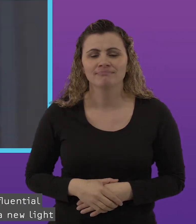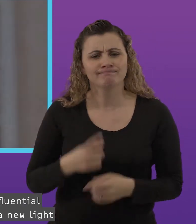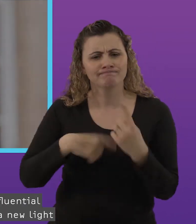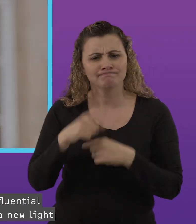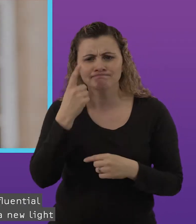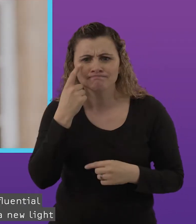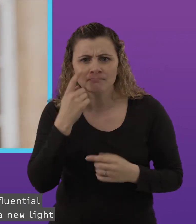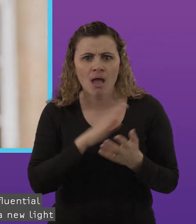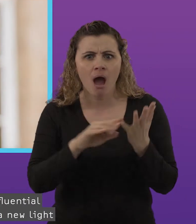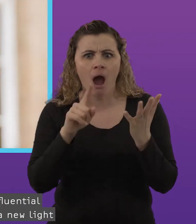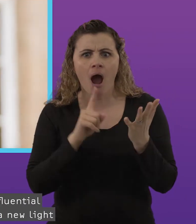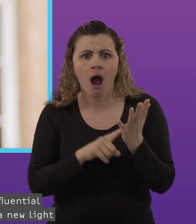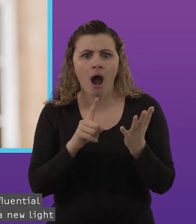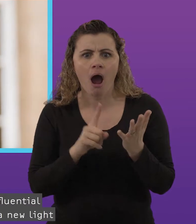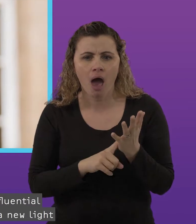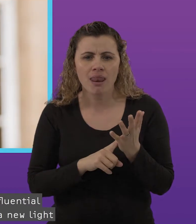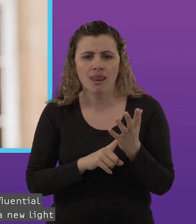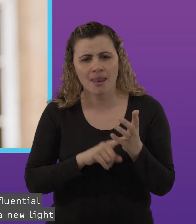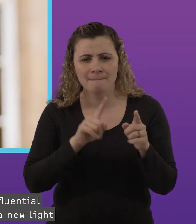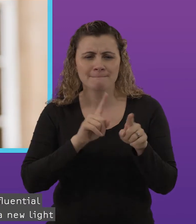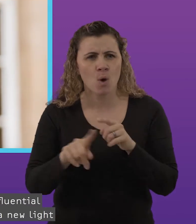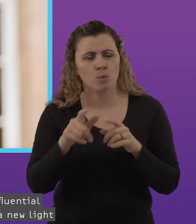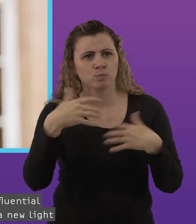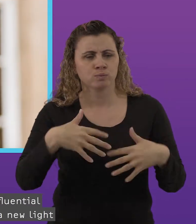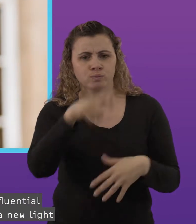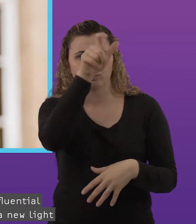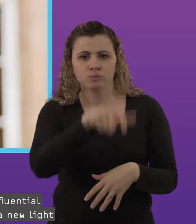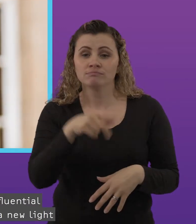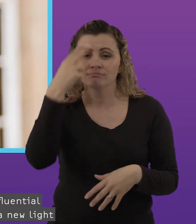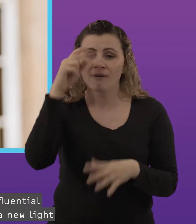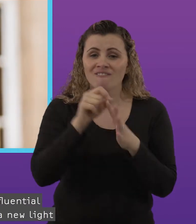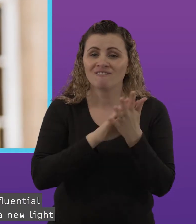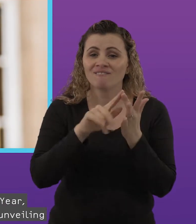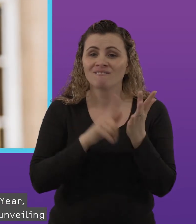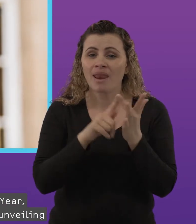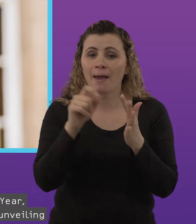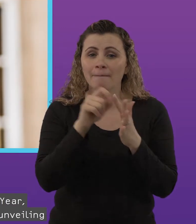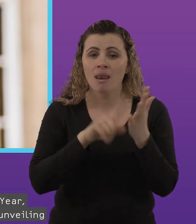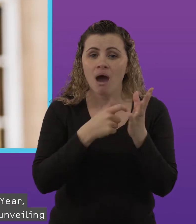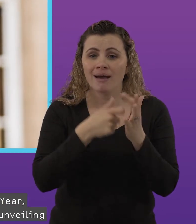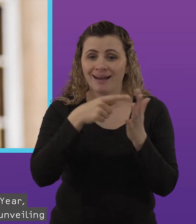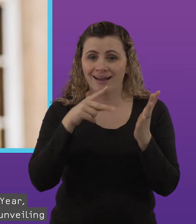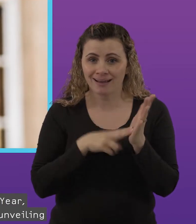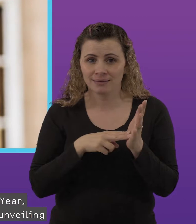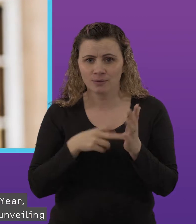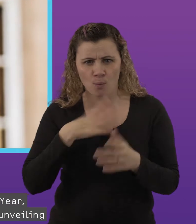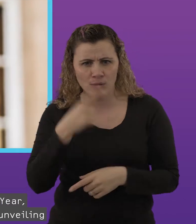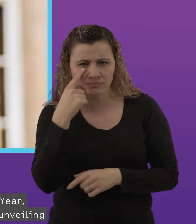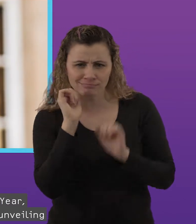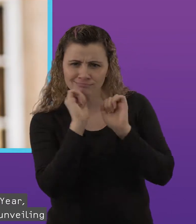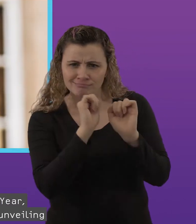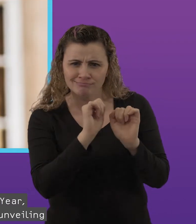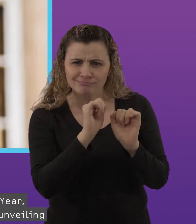See one of Hull's most influential creatives, Philip Larkin, in a new light at Larkin New Eyes each year.